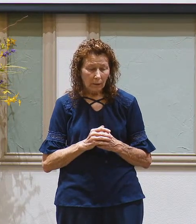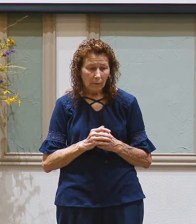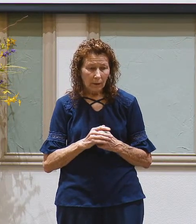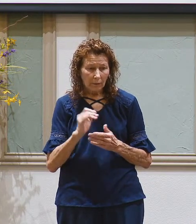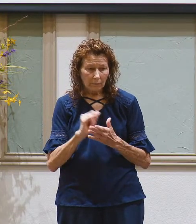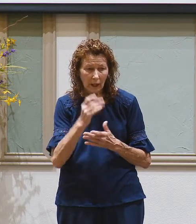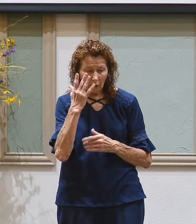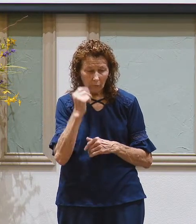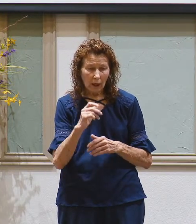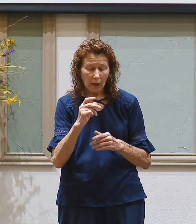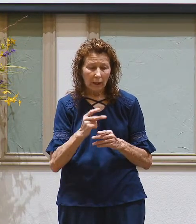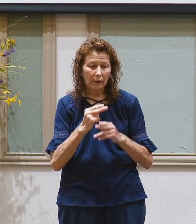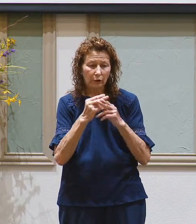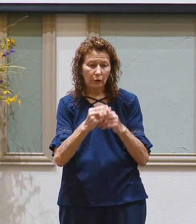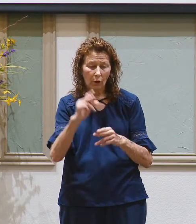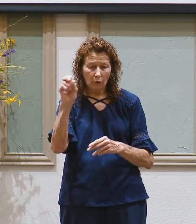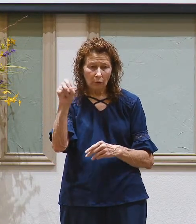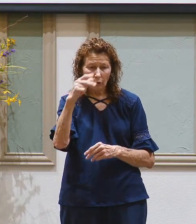that's why it's called grace